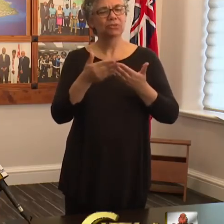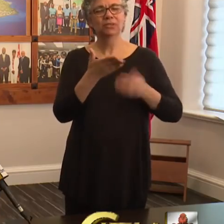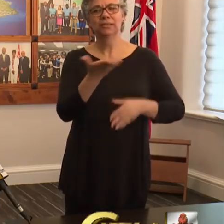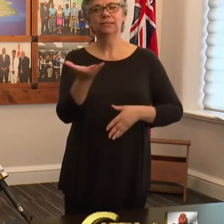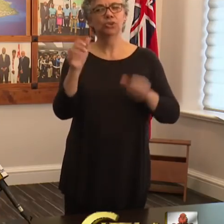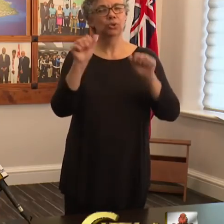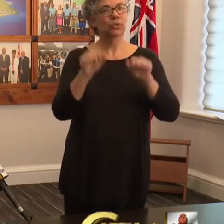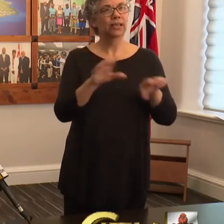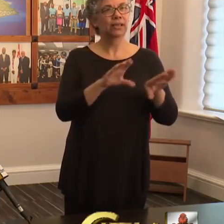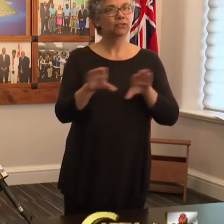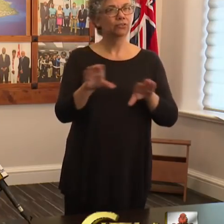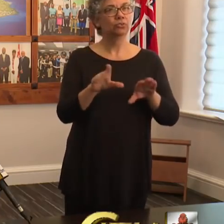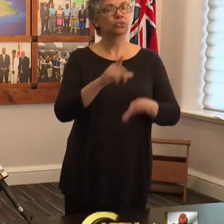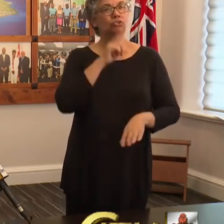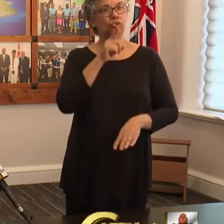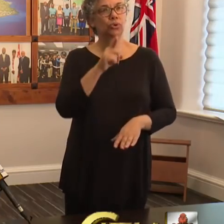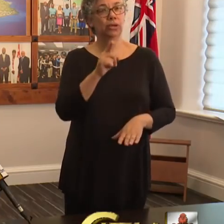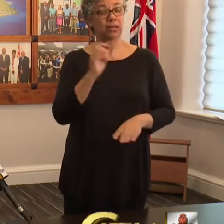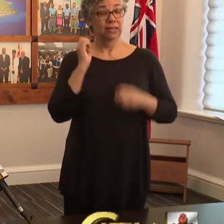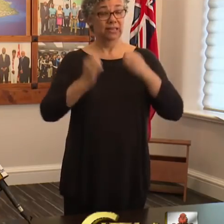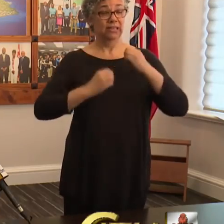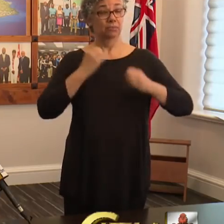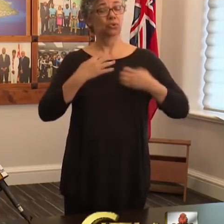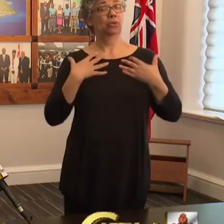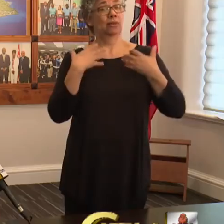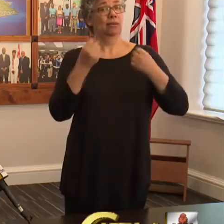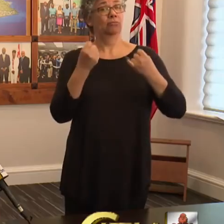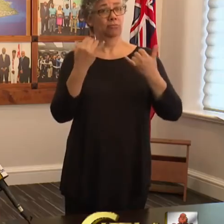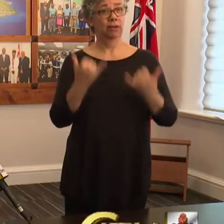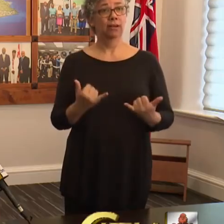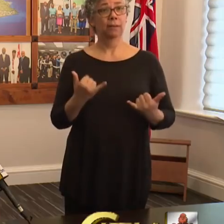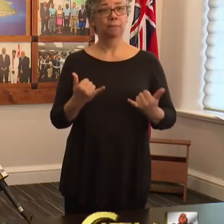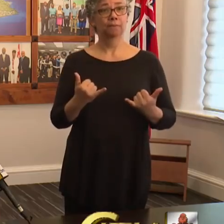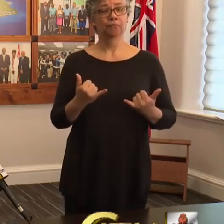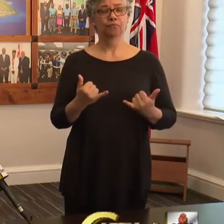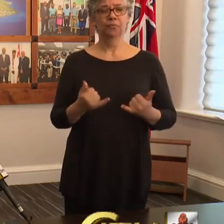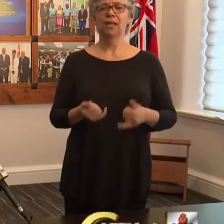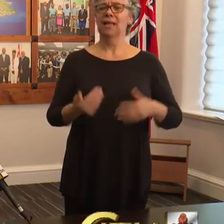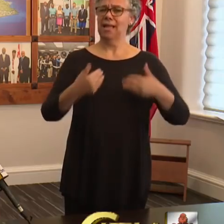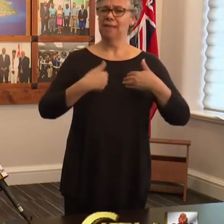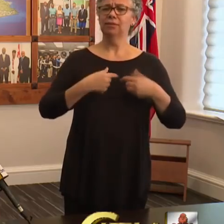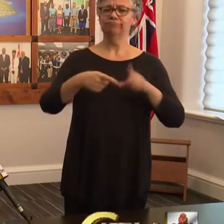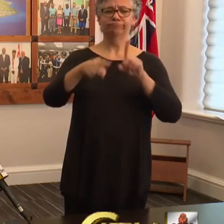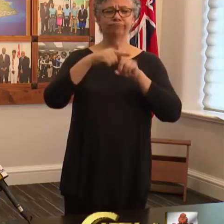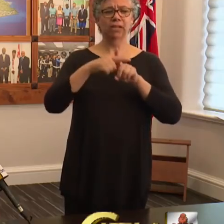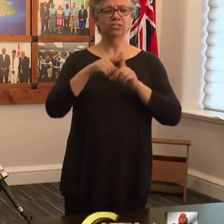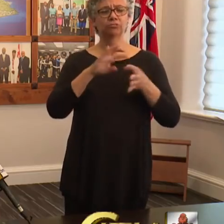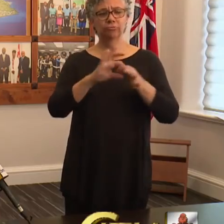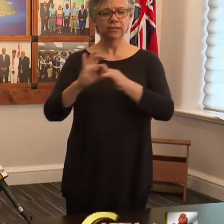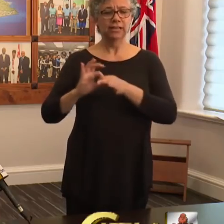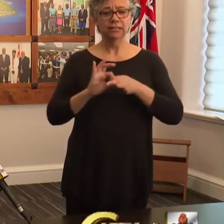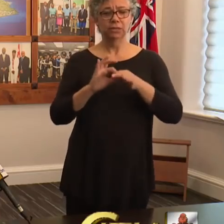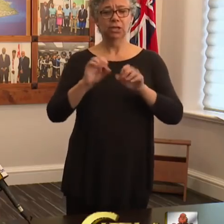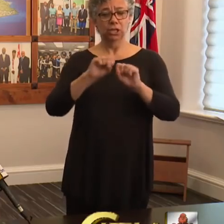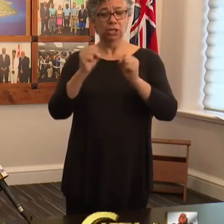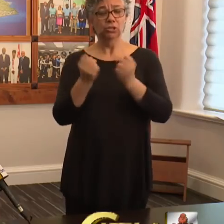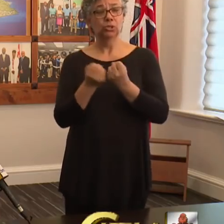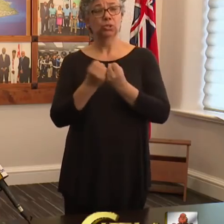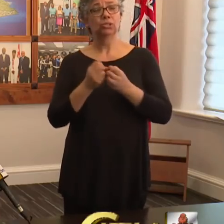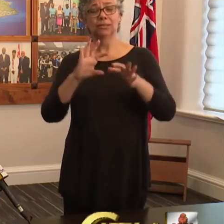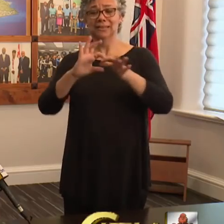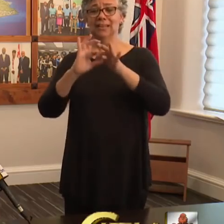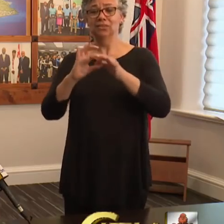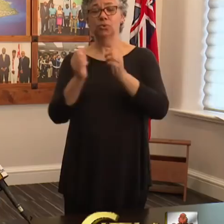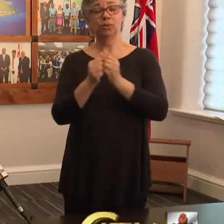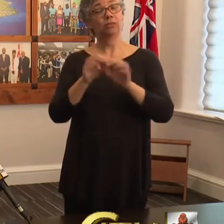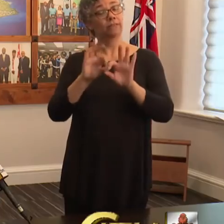to ensure our emotional wellness during this time. Maintain a positive relationship and social connection with your loved ones.